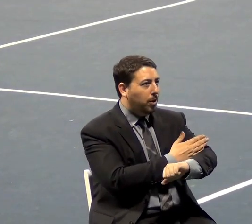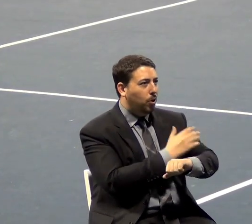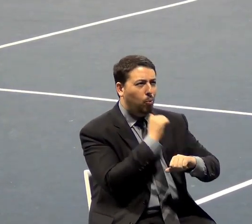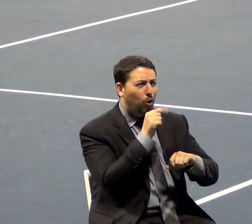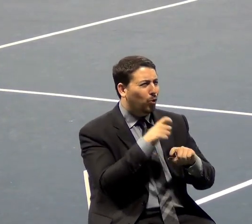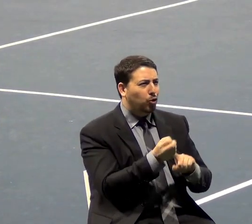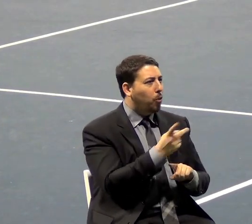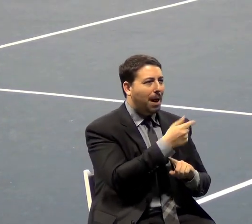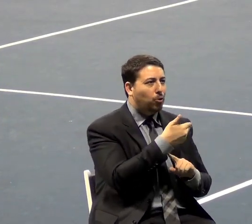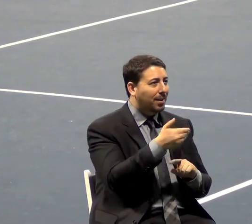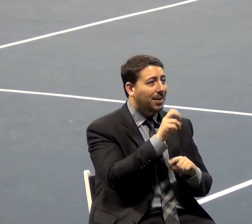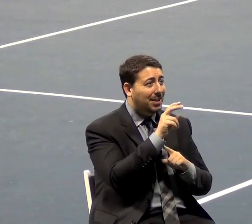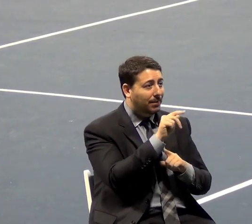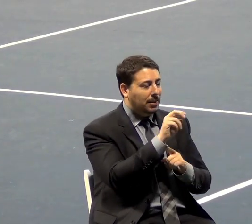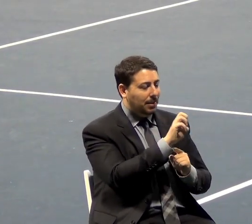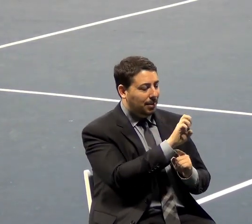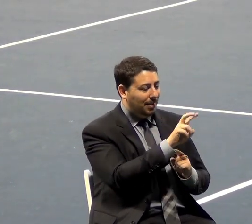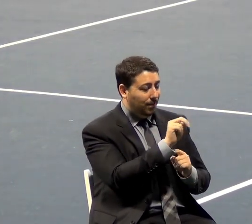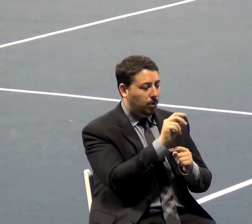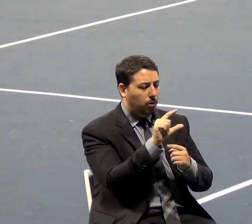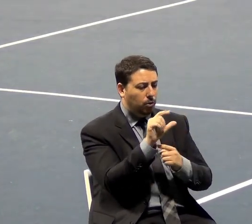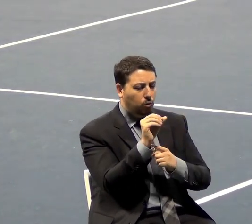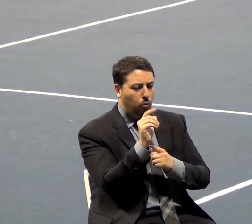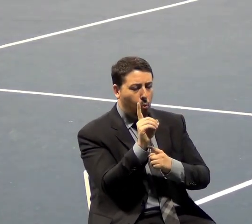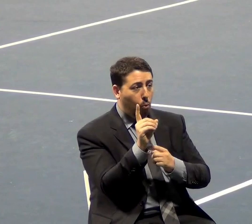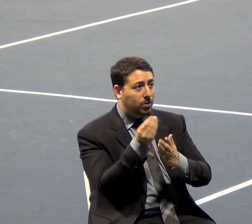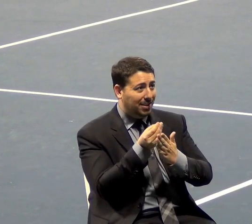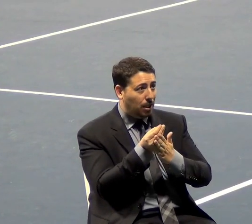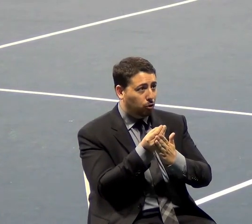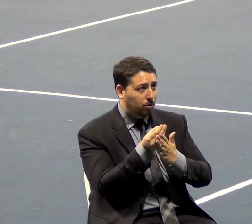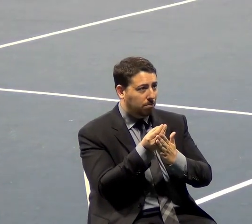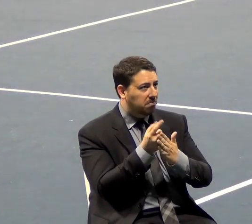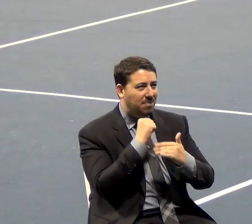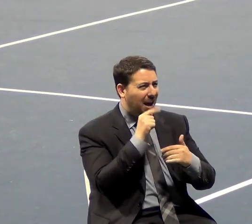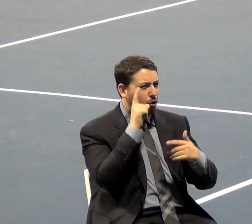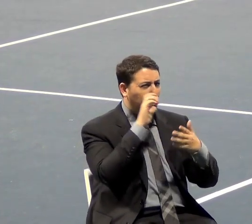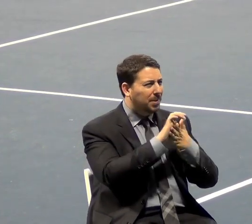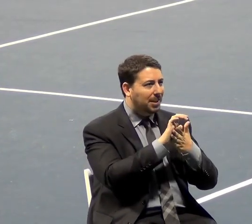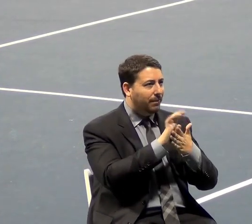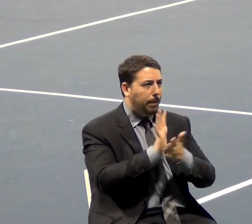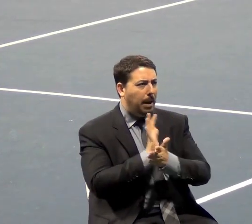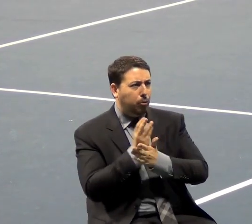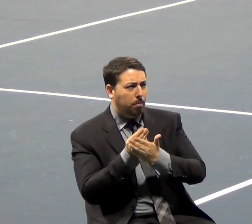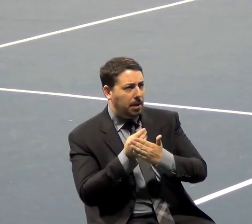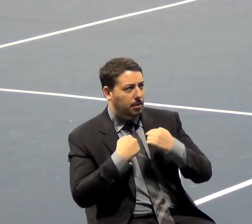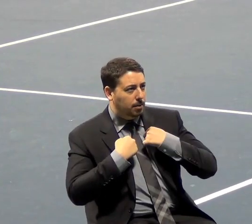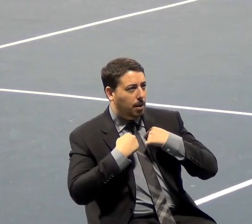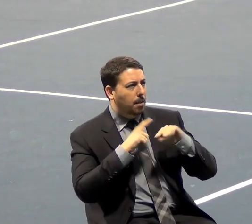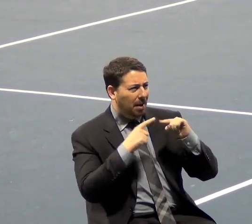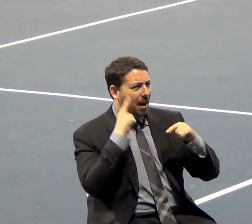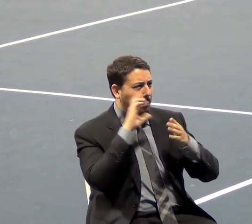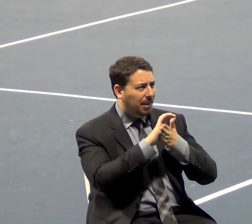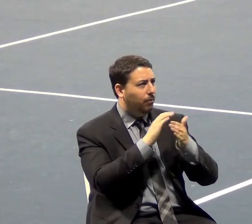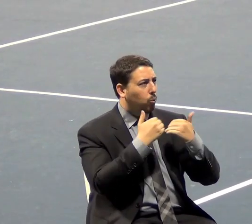the 19th century. I believe in sound money and commodity money. I don't believe in paper money. But I believe there's an opportunity to even have a better